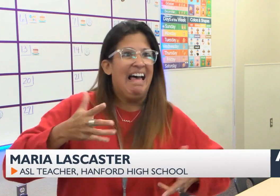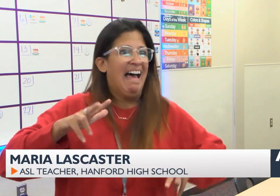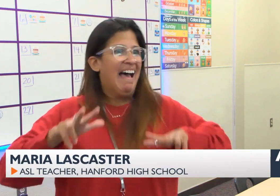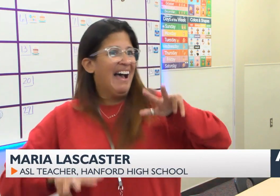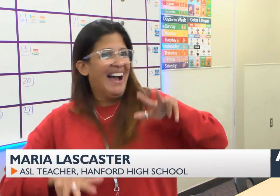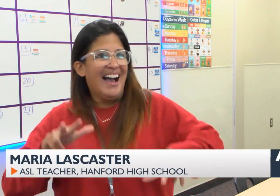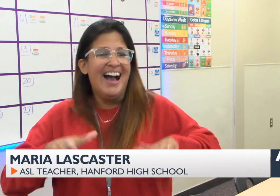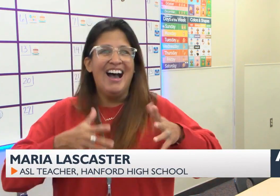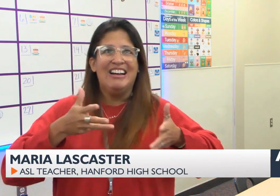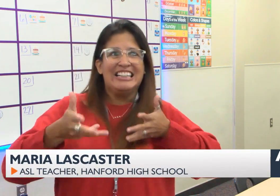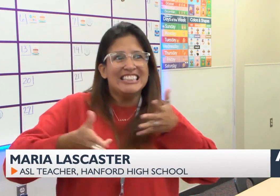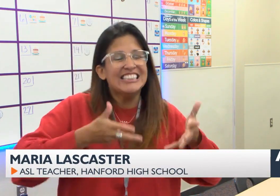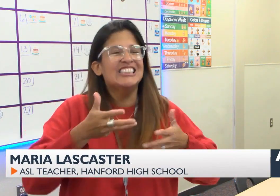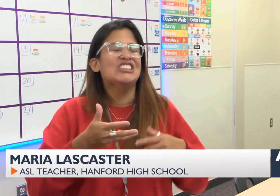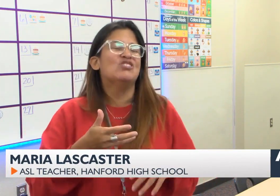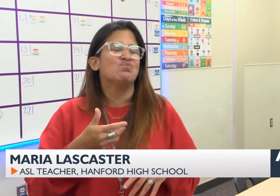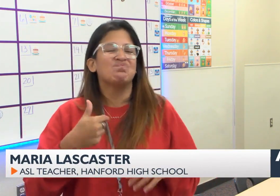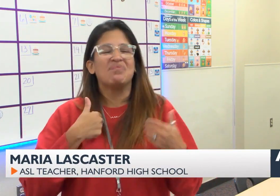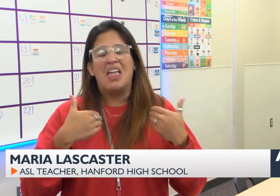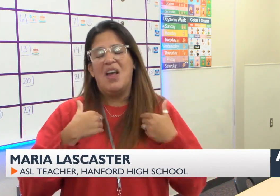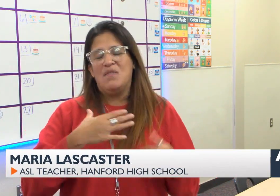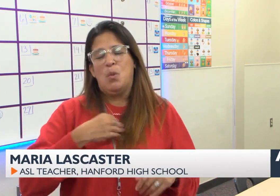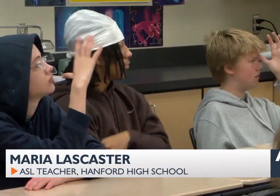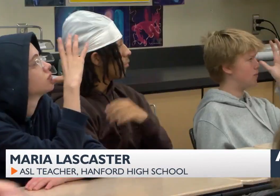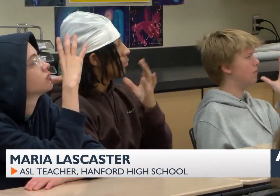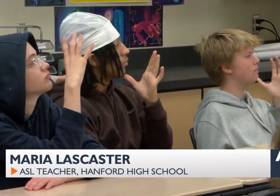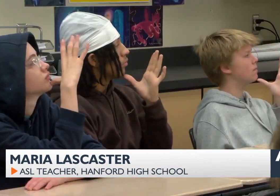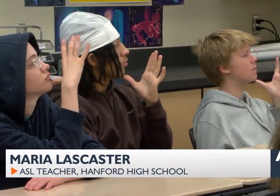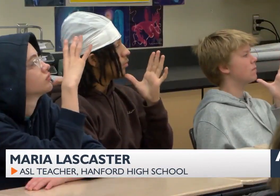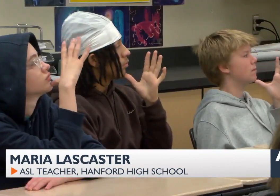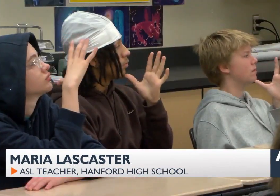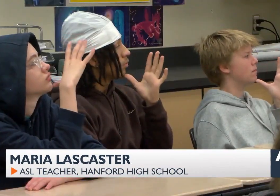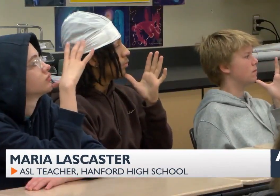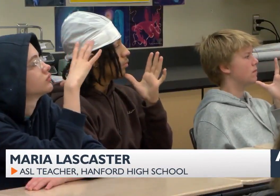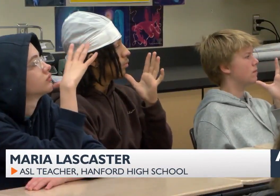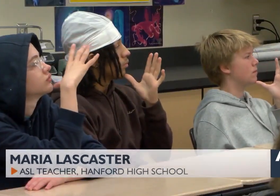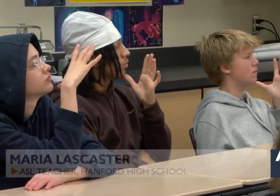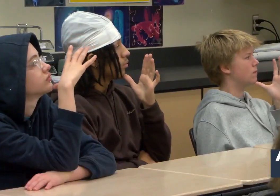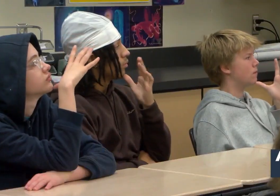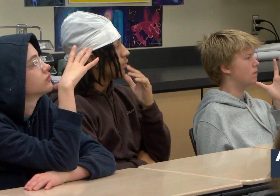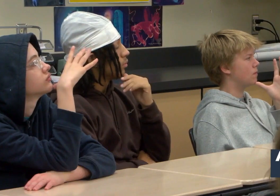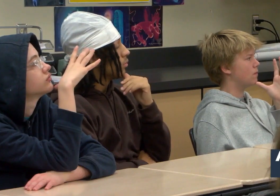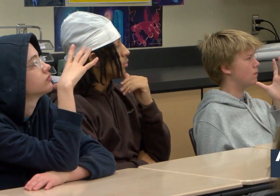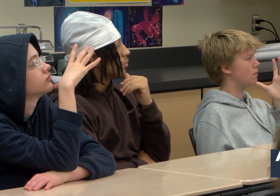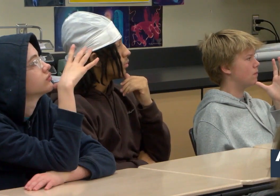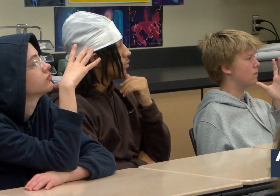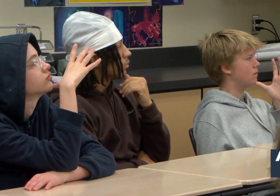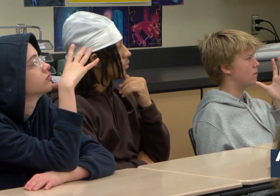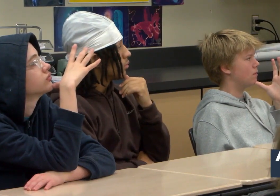bit shocked and they felt a little awkward maybe. And as skills grow, so have the students confidence in class.